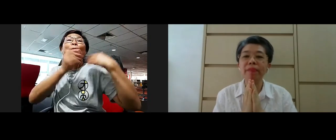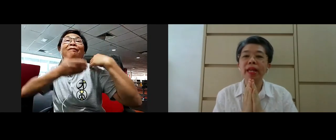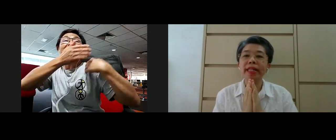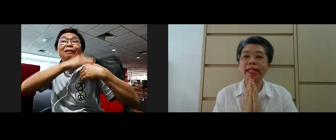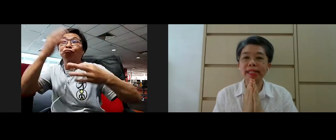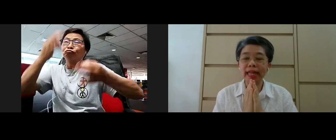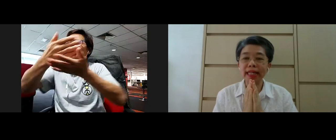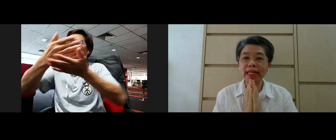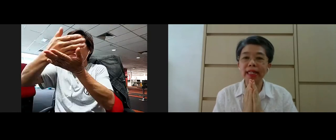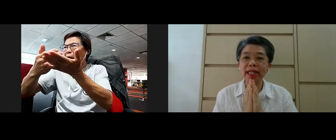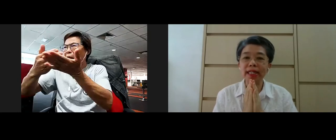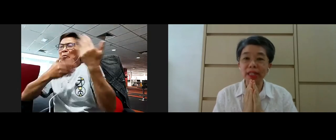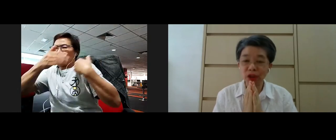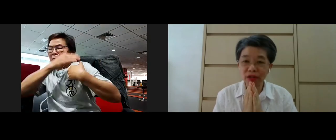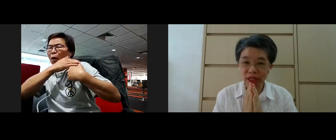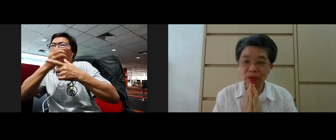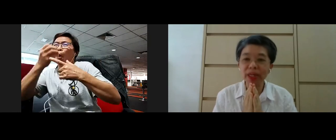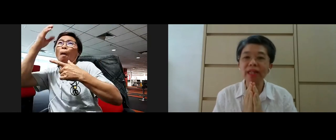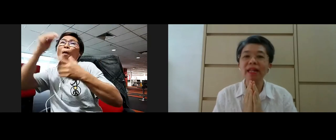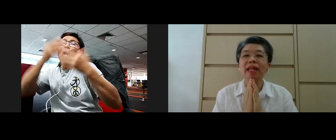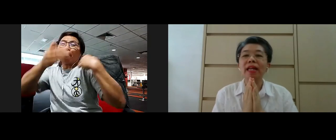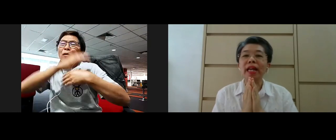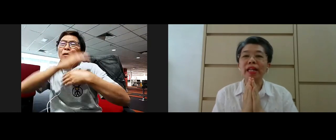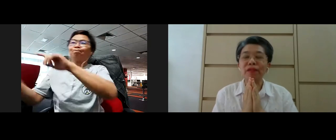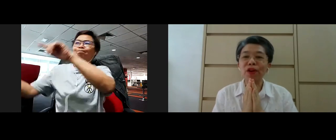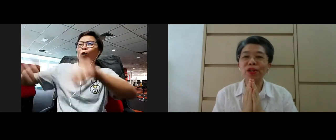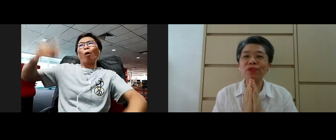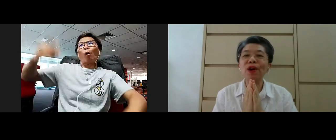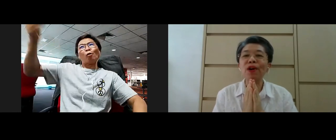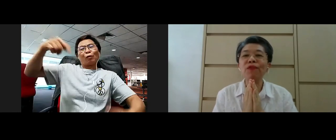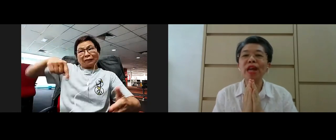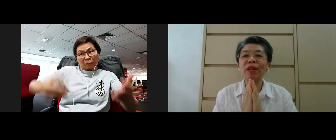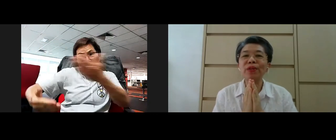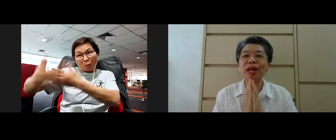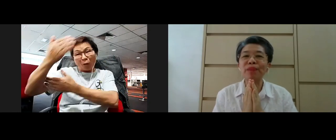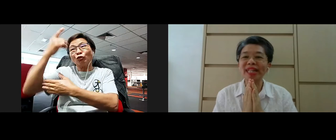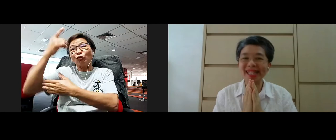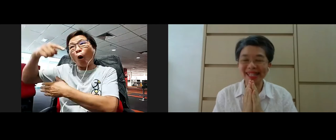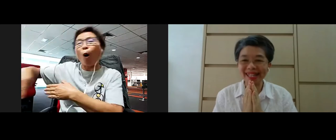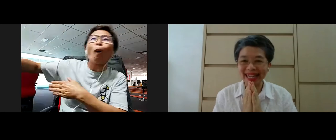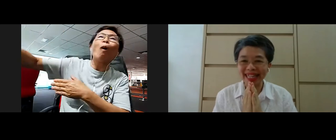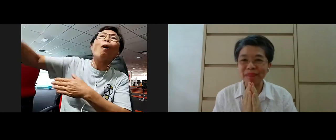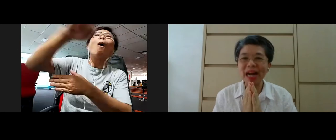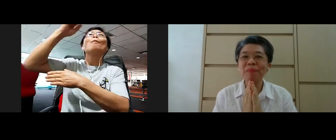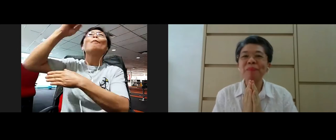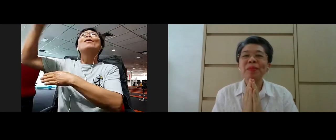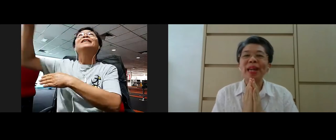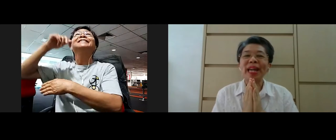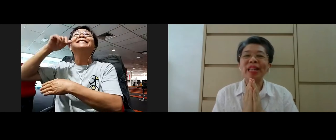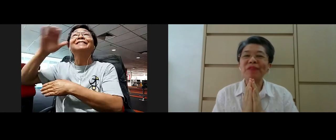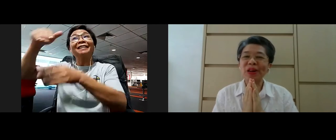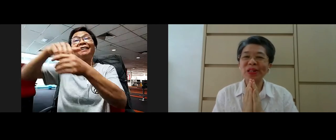are some of them that's attending this talk this morning. And of course, to all fellow brothers and sisters in the Dharma,